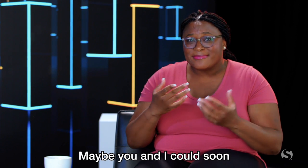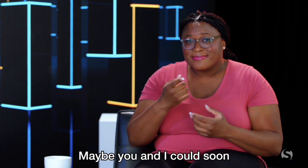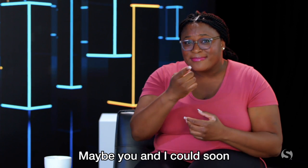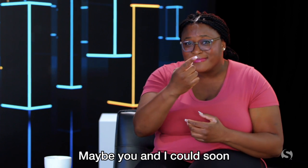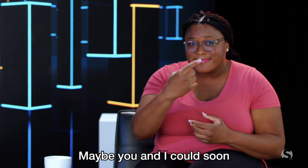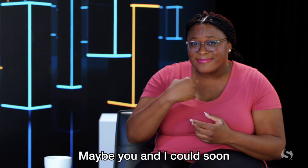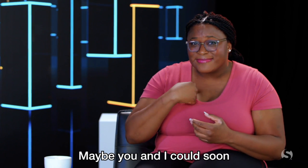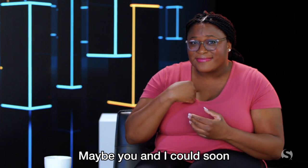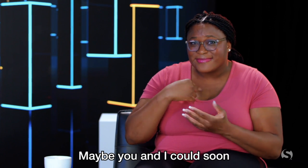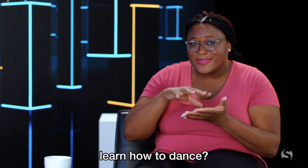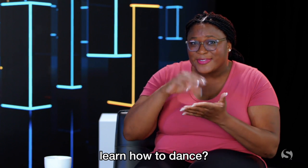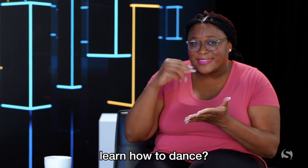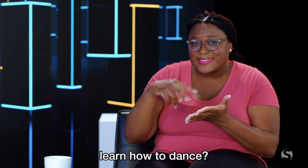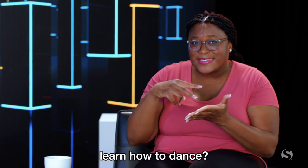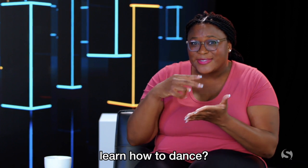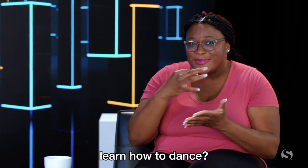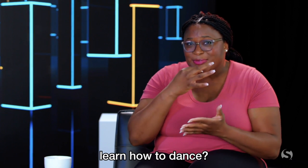Maybe you and I could soon learn how to dance.